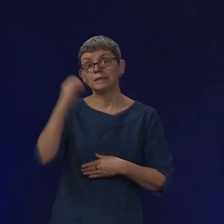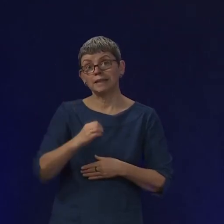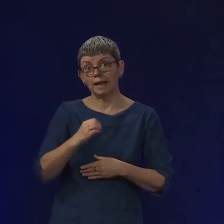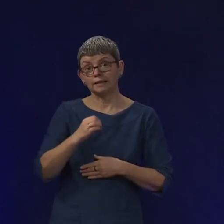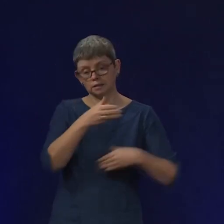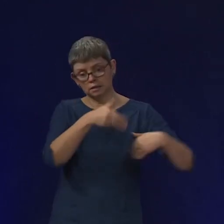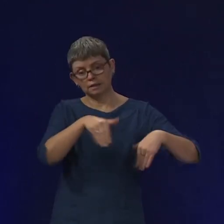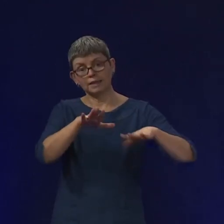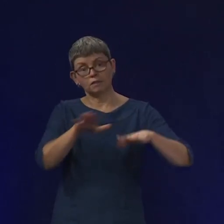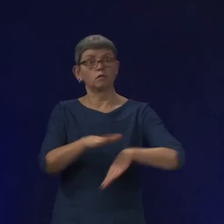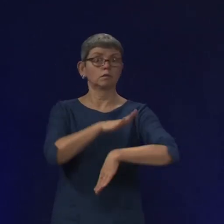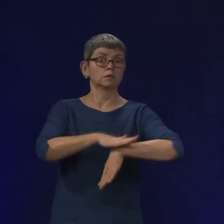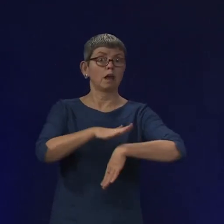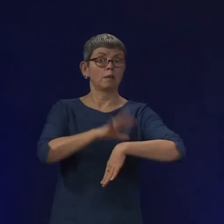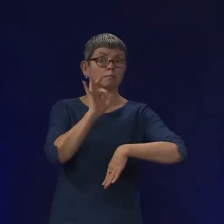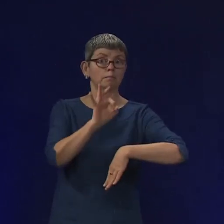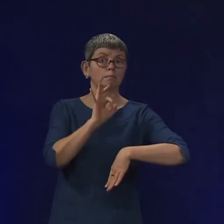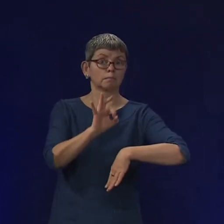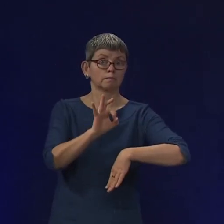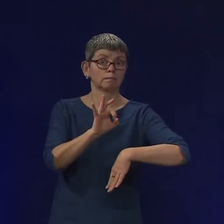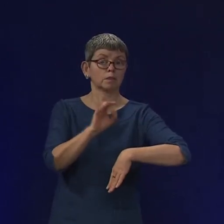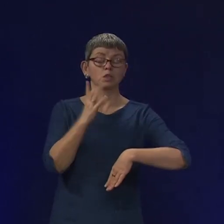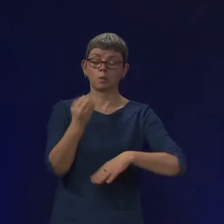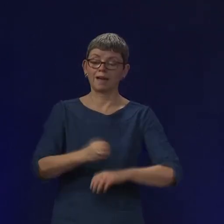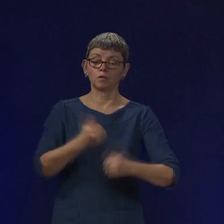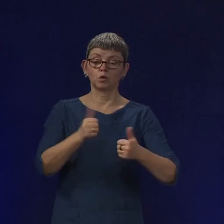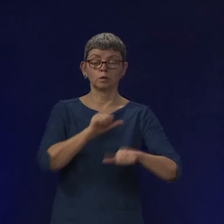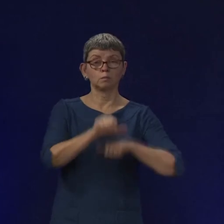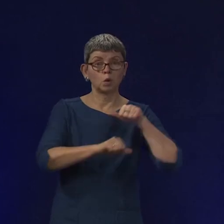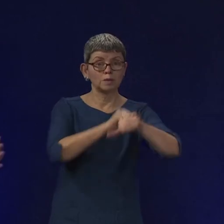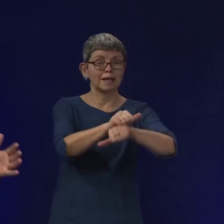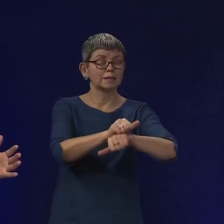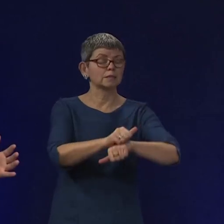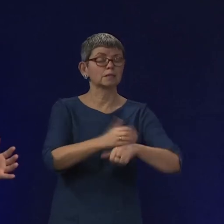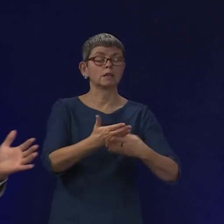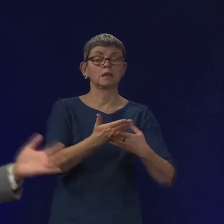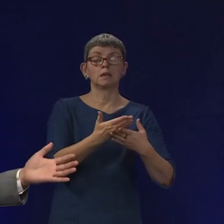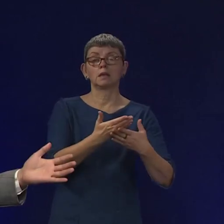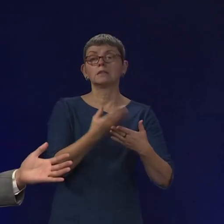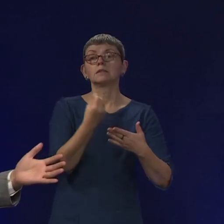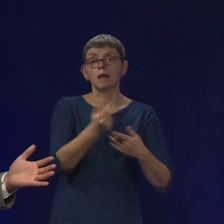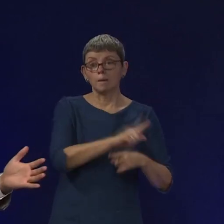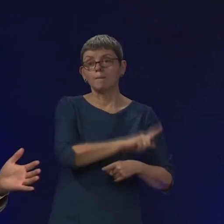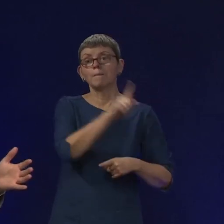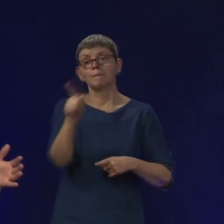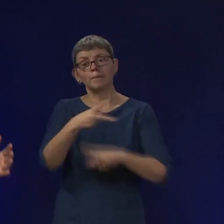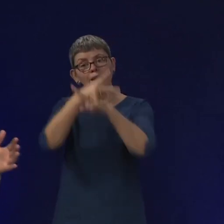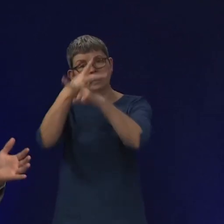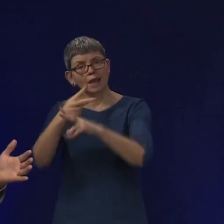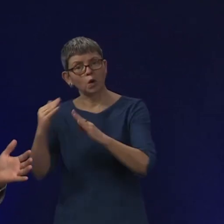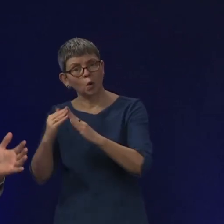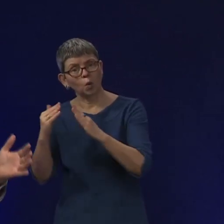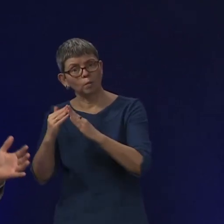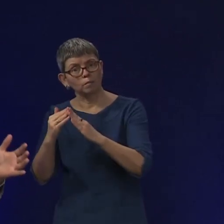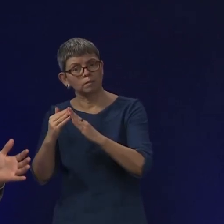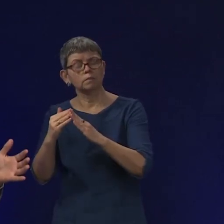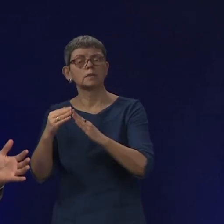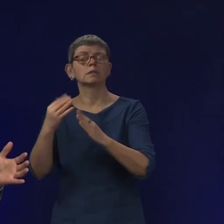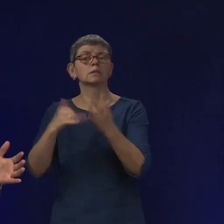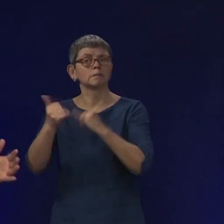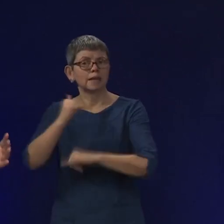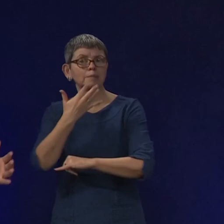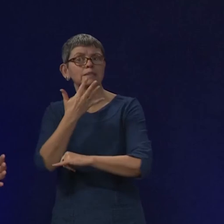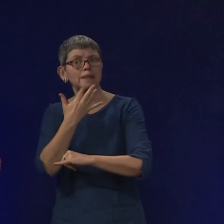really well-established procedures when it comes to discharge into a care home, whether that's an interim place, of which the First Minister's right, there's already